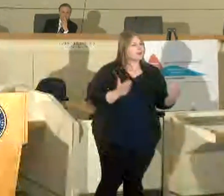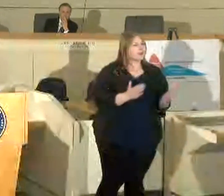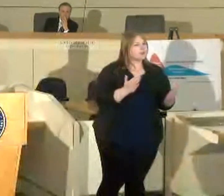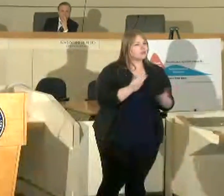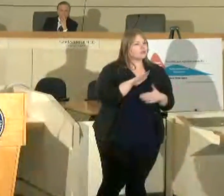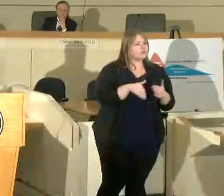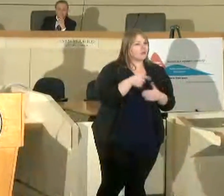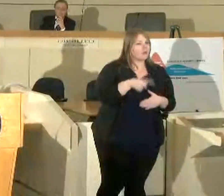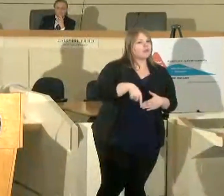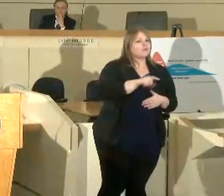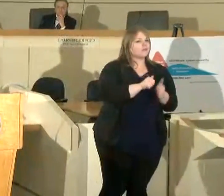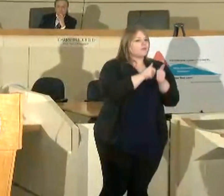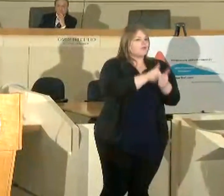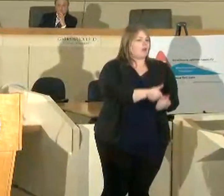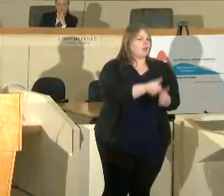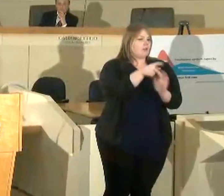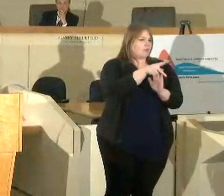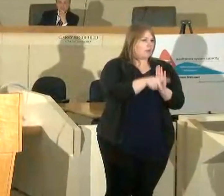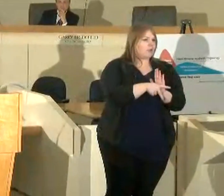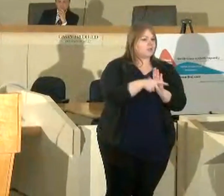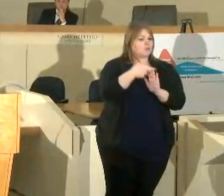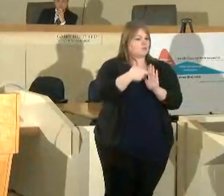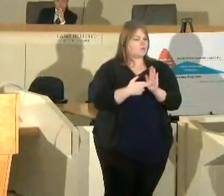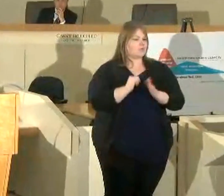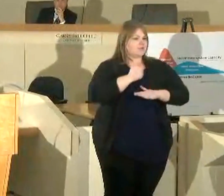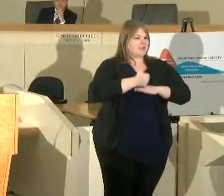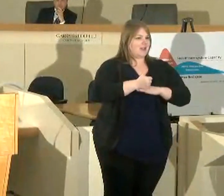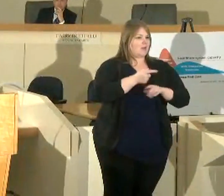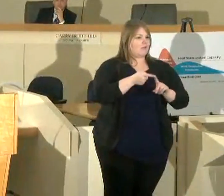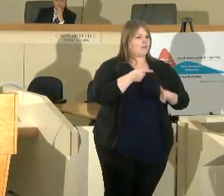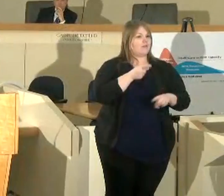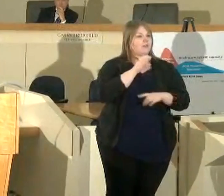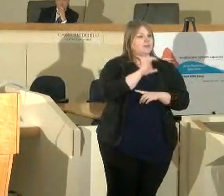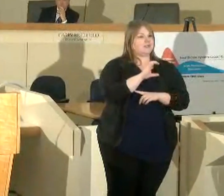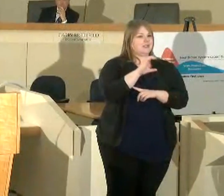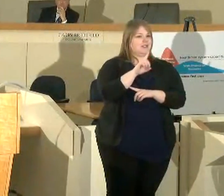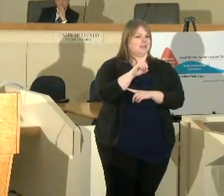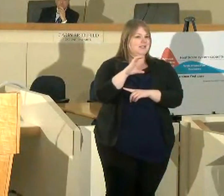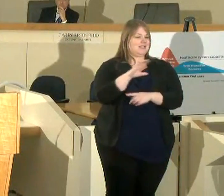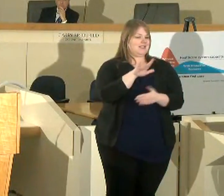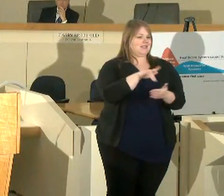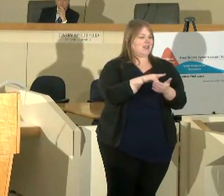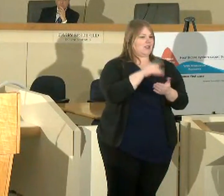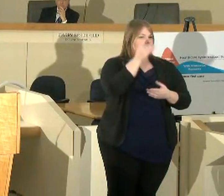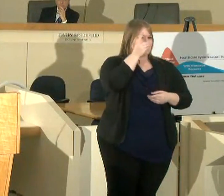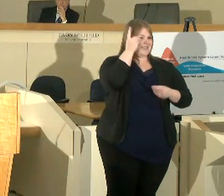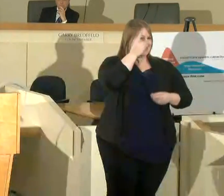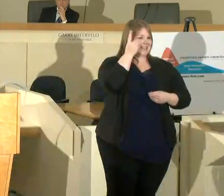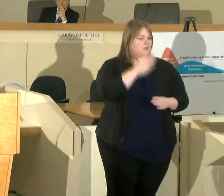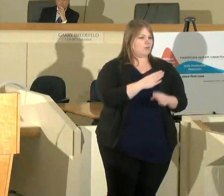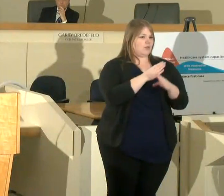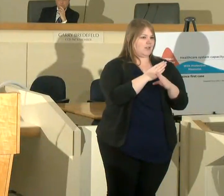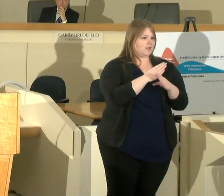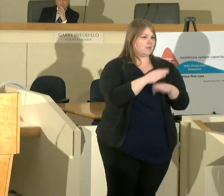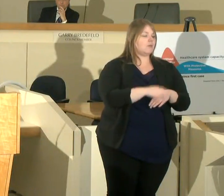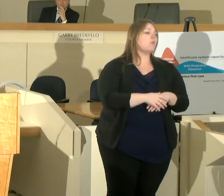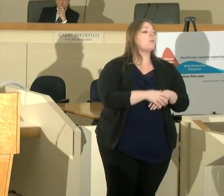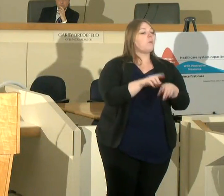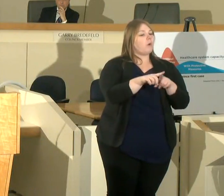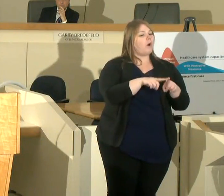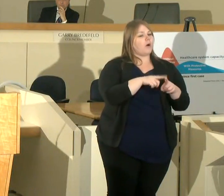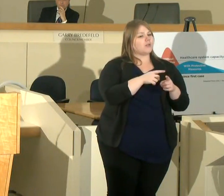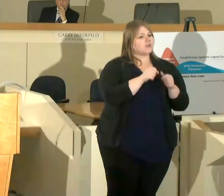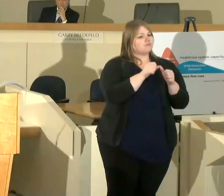you to follow the guidelines set before us by the center for disease prevention and to continue to practice the